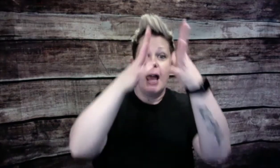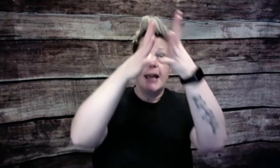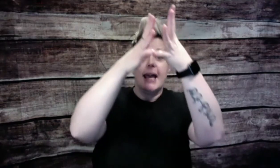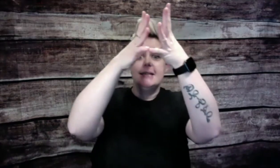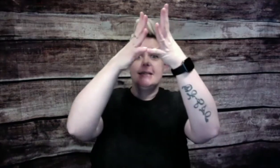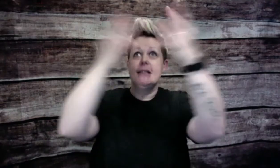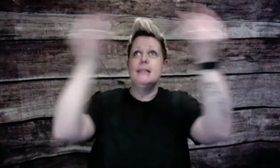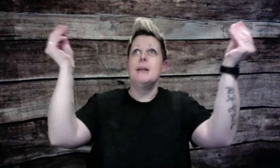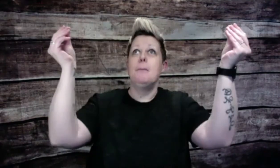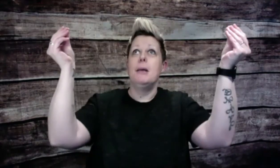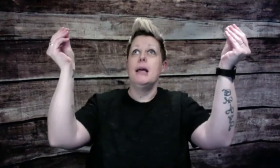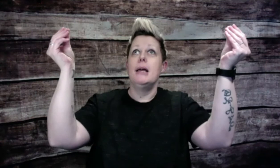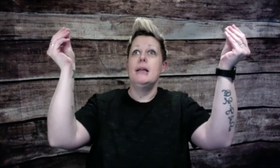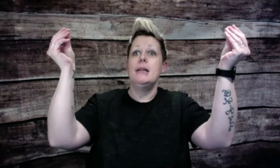They can disappear.